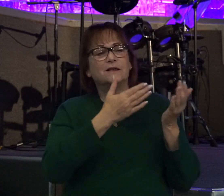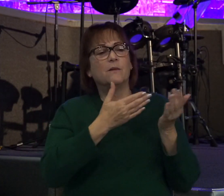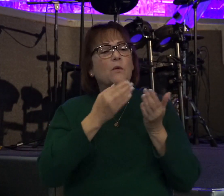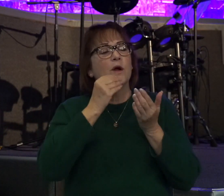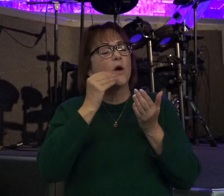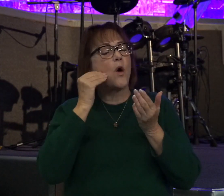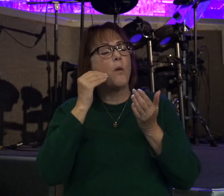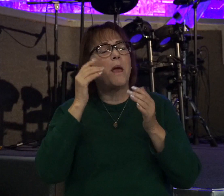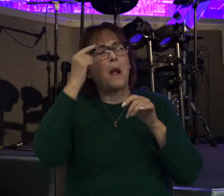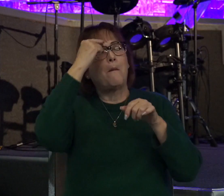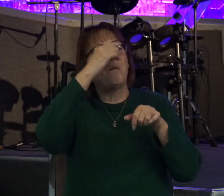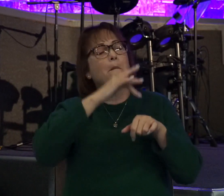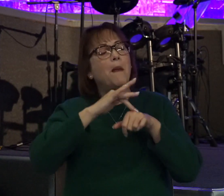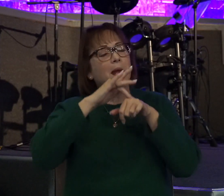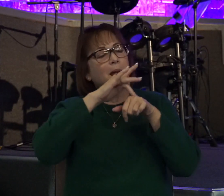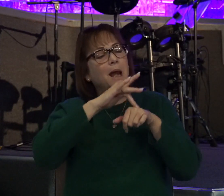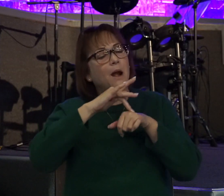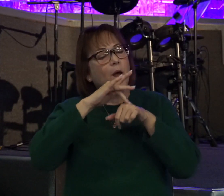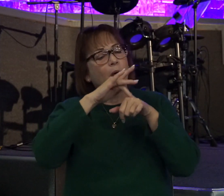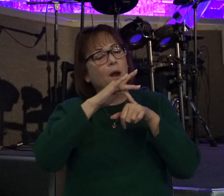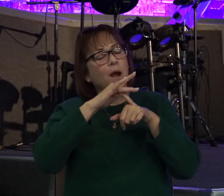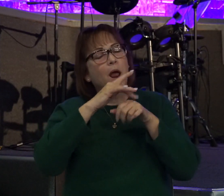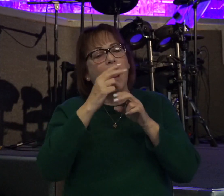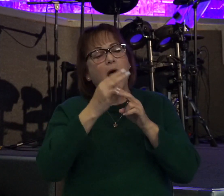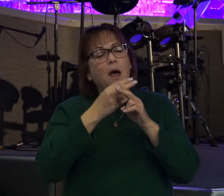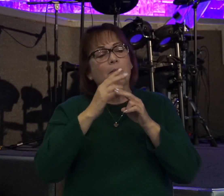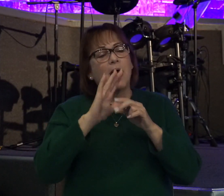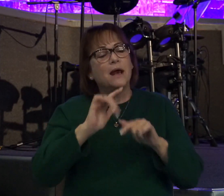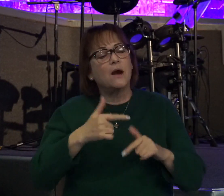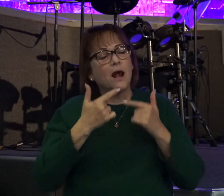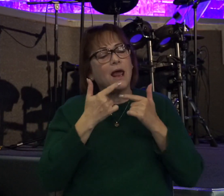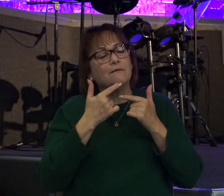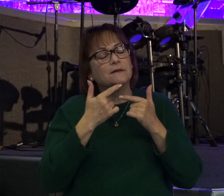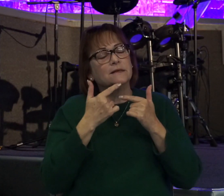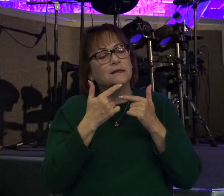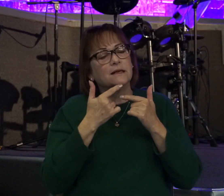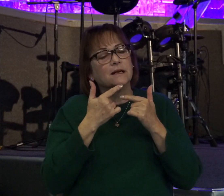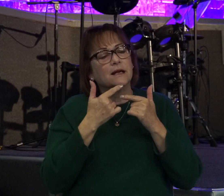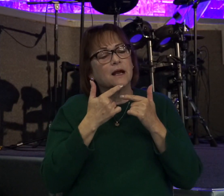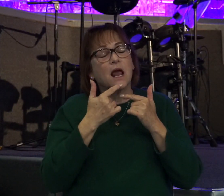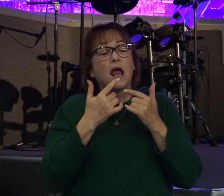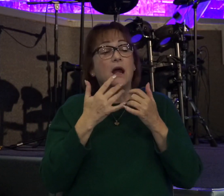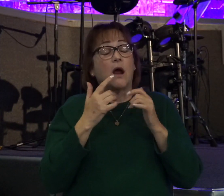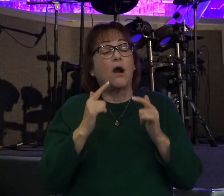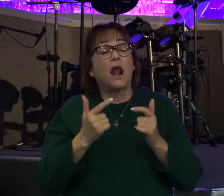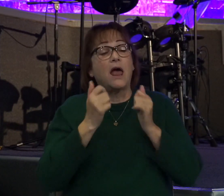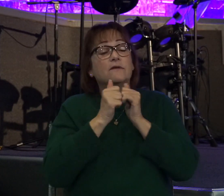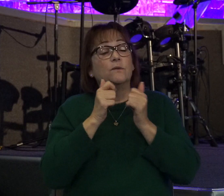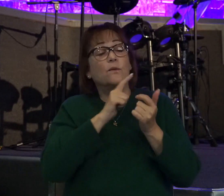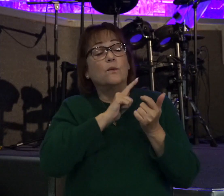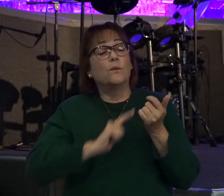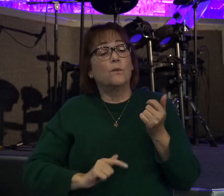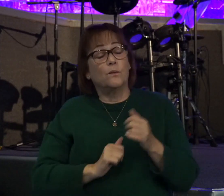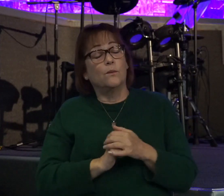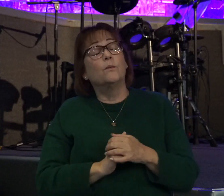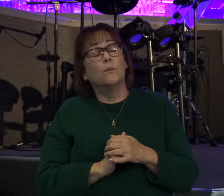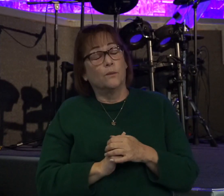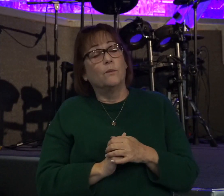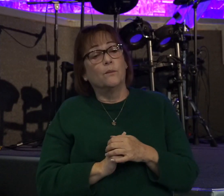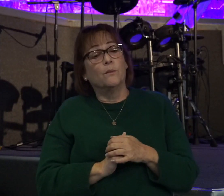meditate on, apply in our lives and our walk with the Lord. I pray that